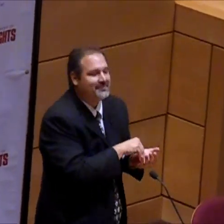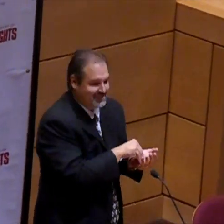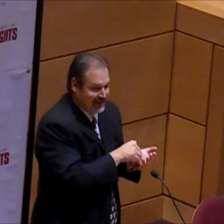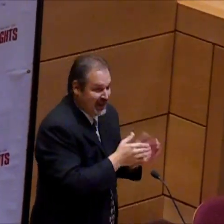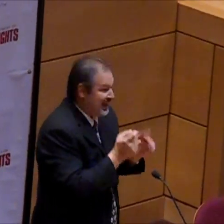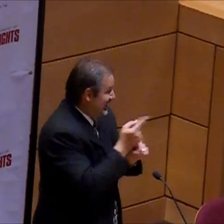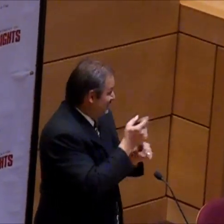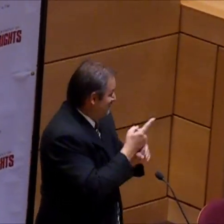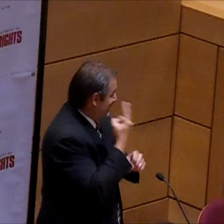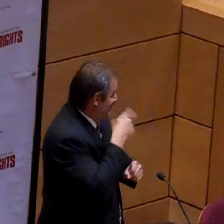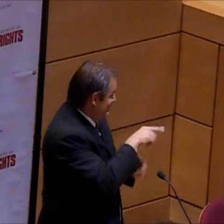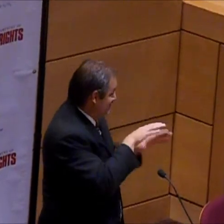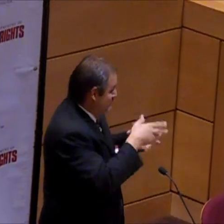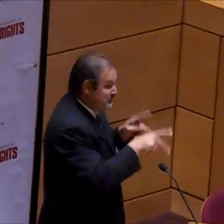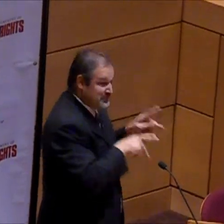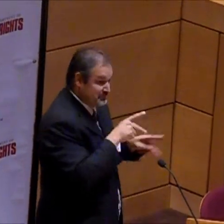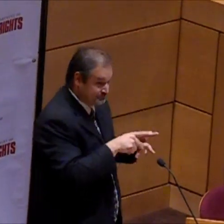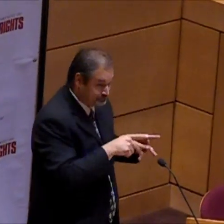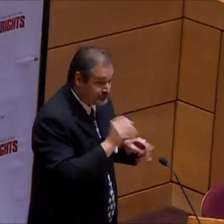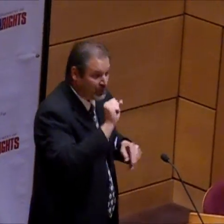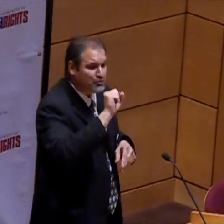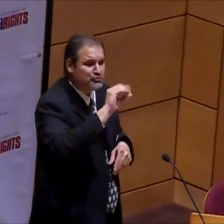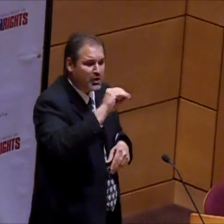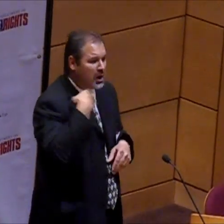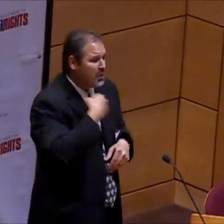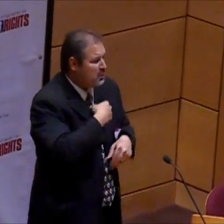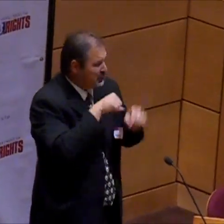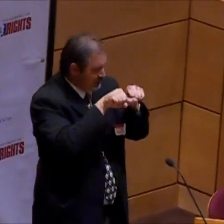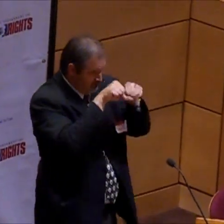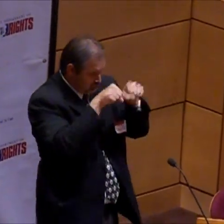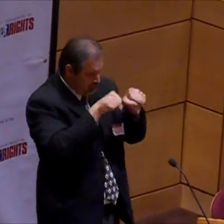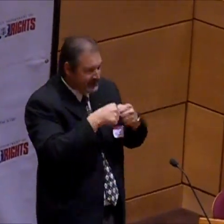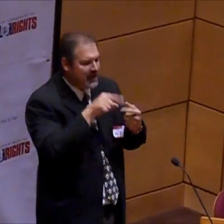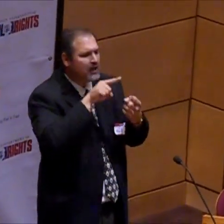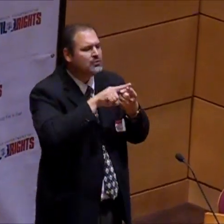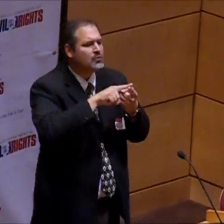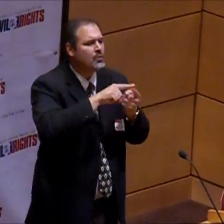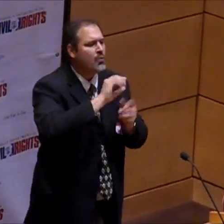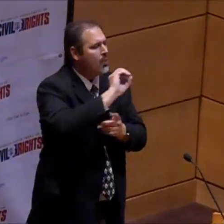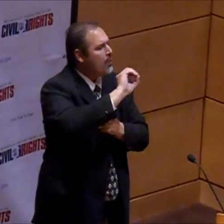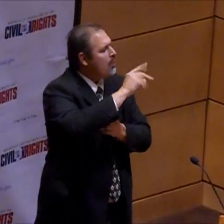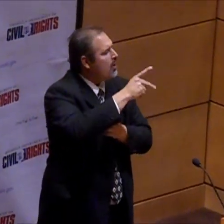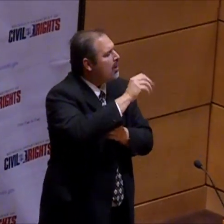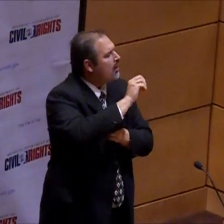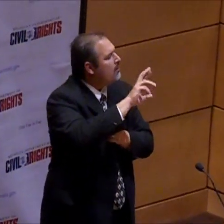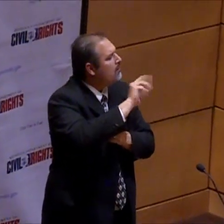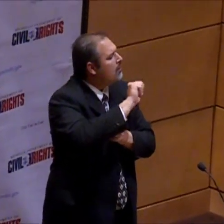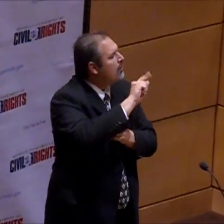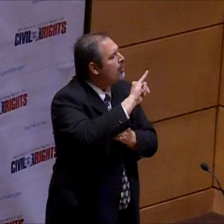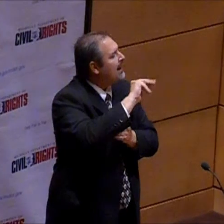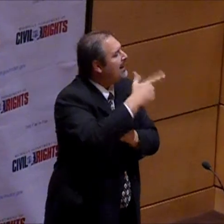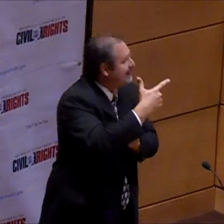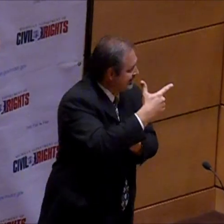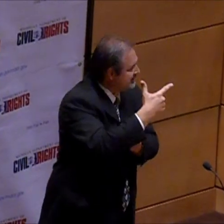annually. That's a lot in our budget, to service those people. So the